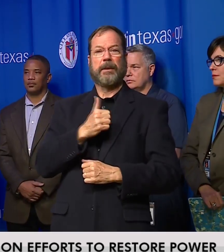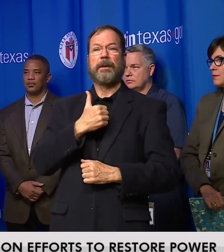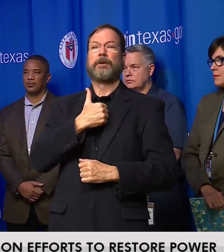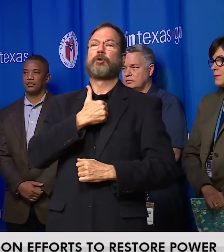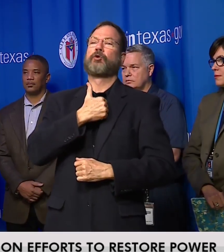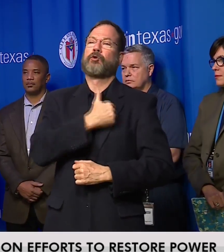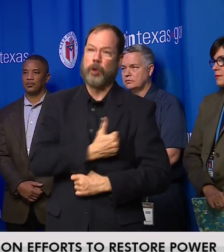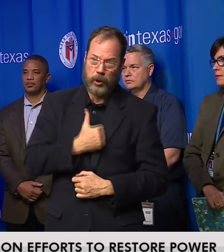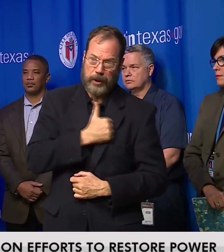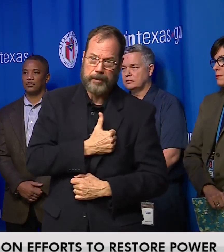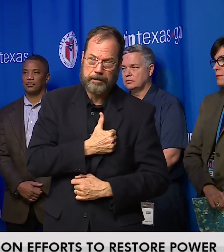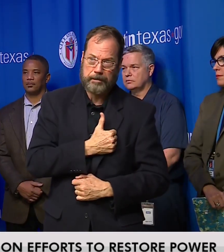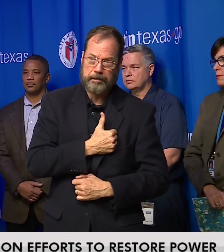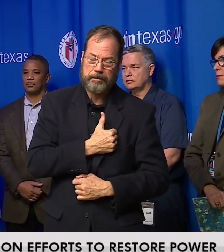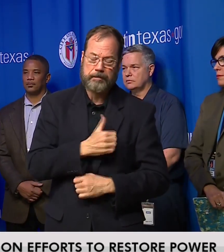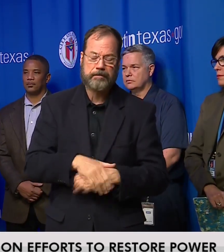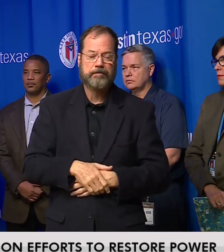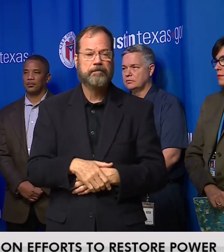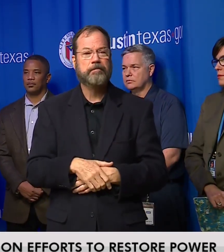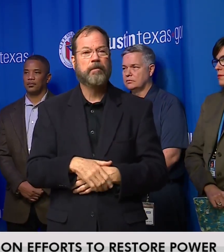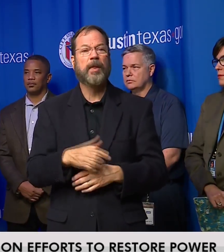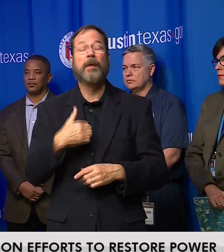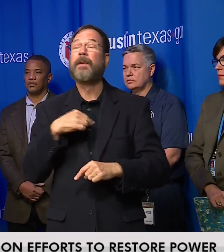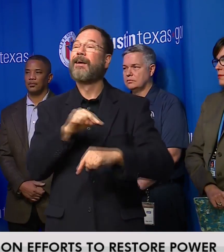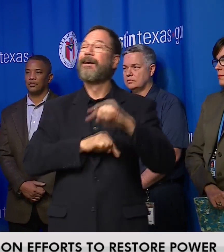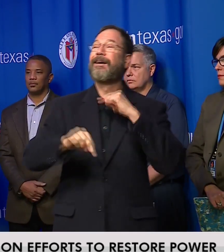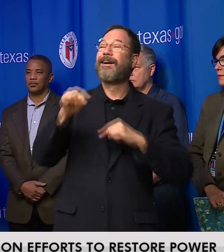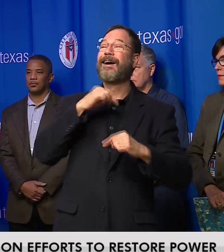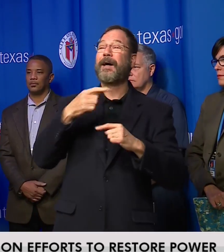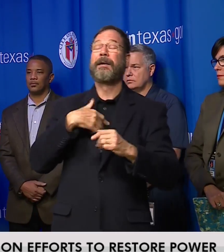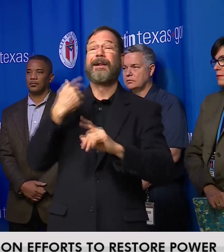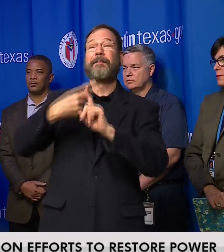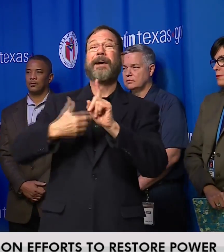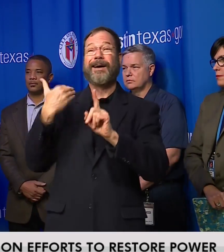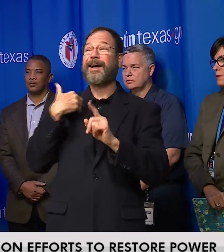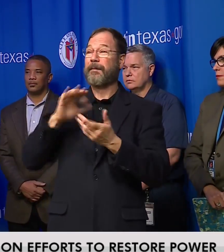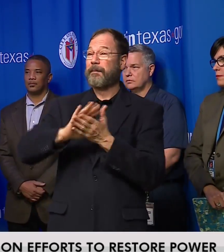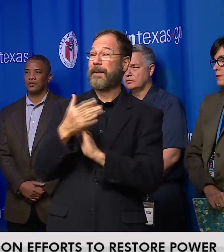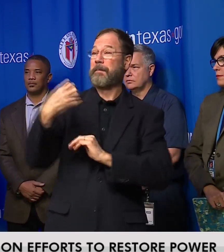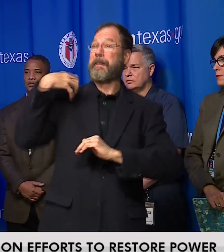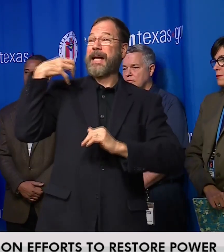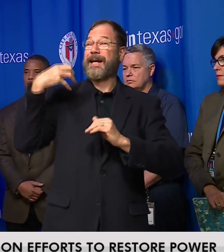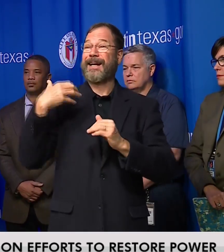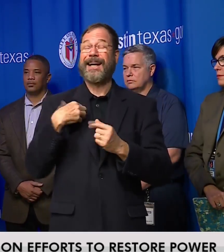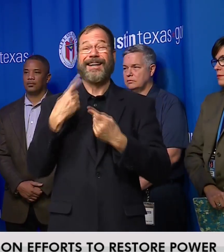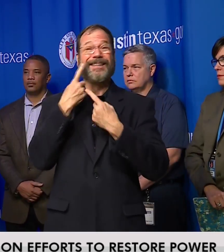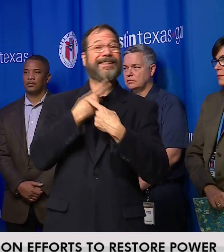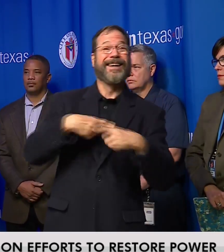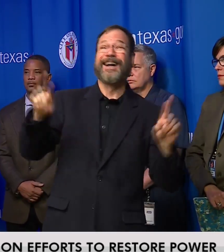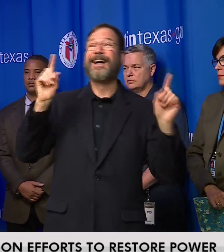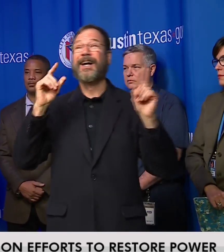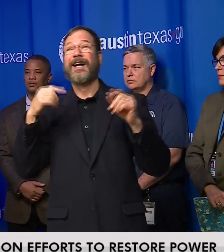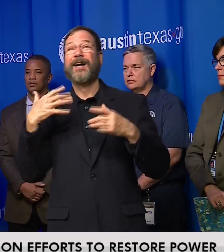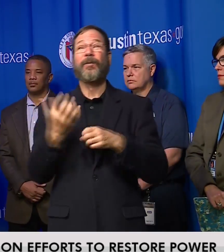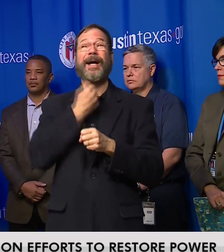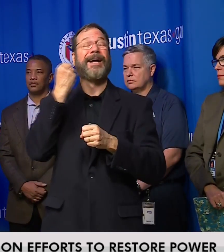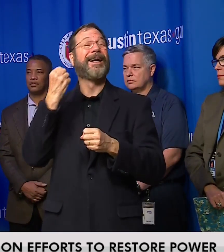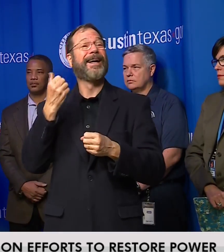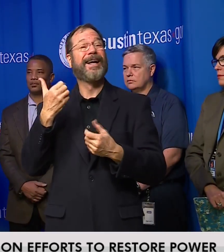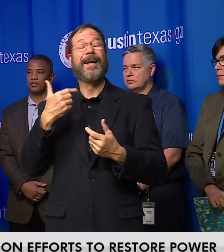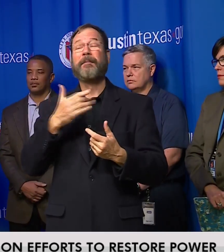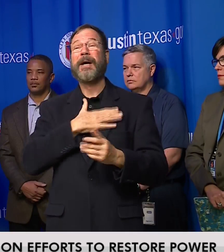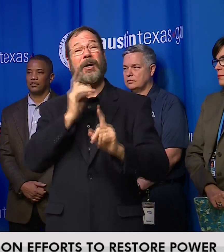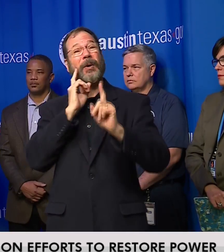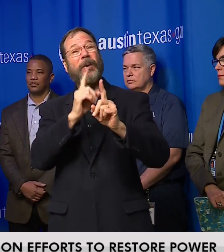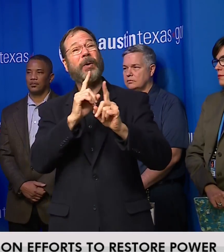sorry. As I said in my inauguration speech last month, my goal is to do good by doing